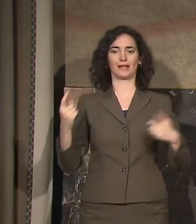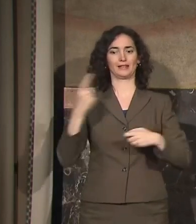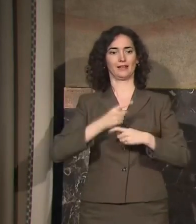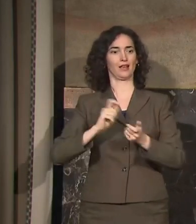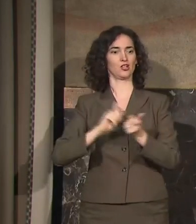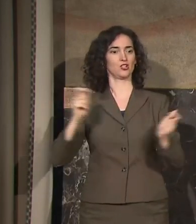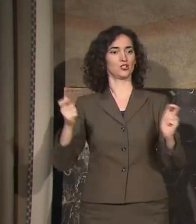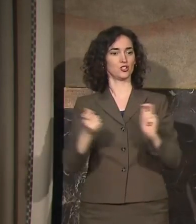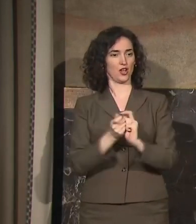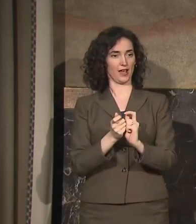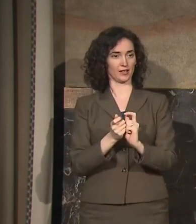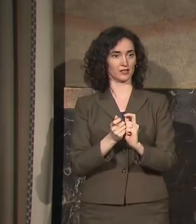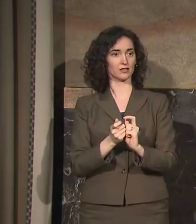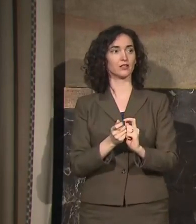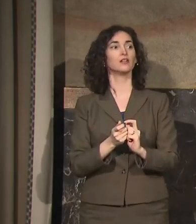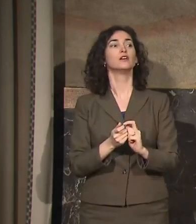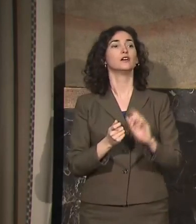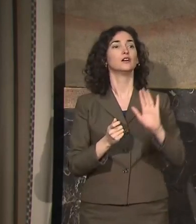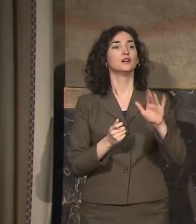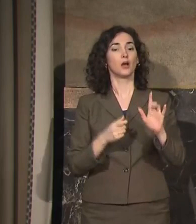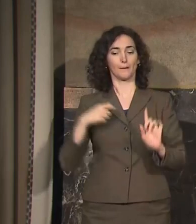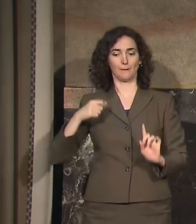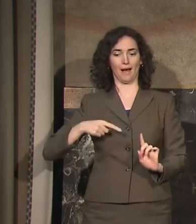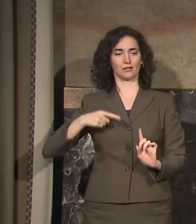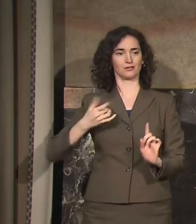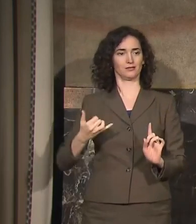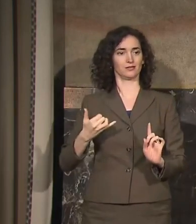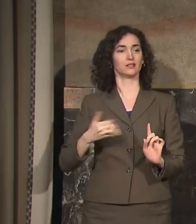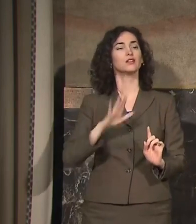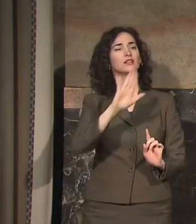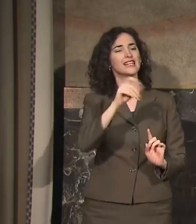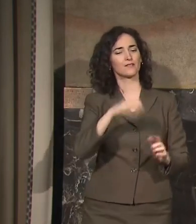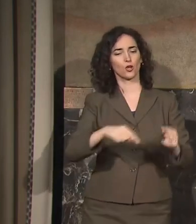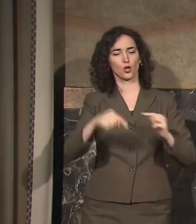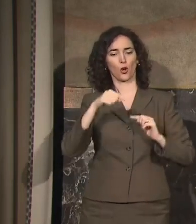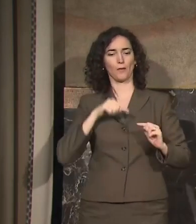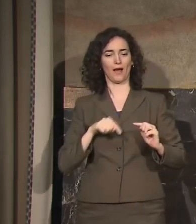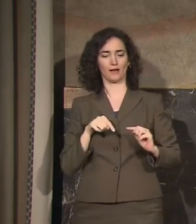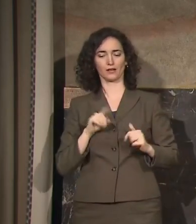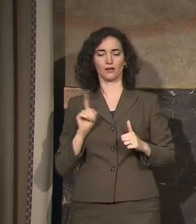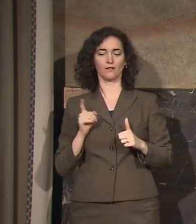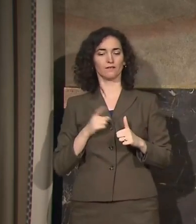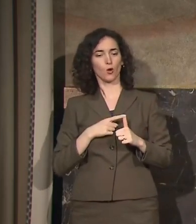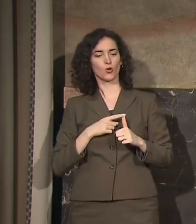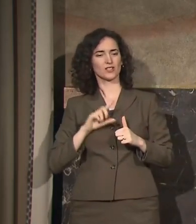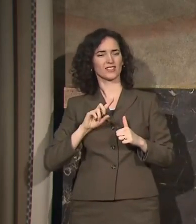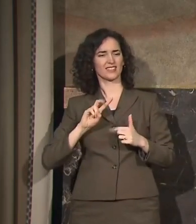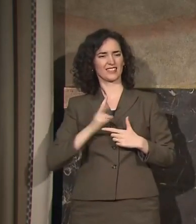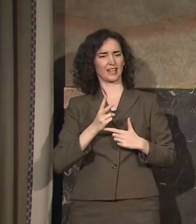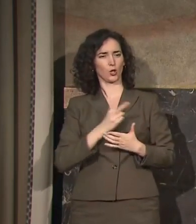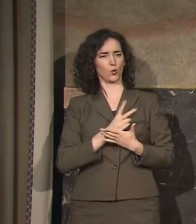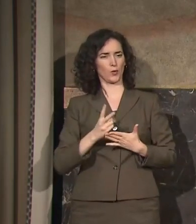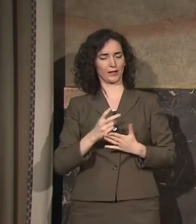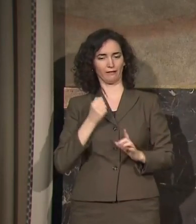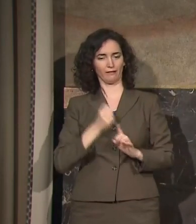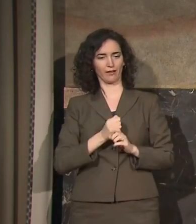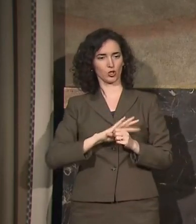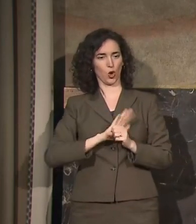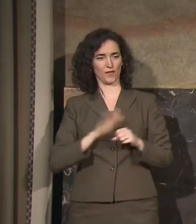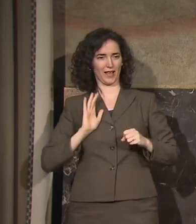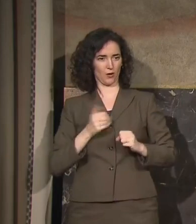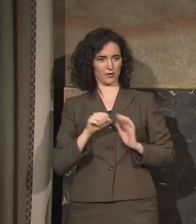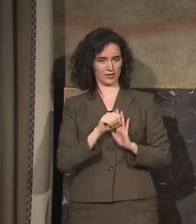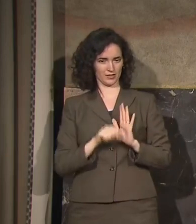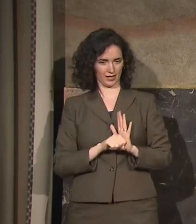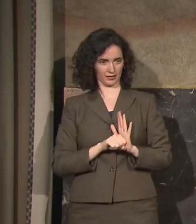that occurs to me as you ask your question is if we go back to first or second week of coronavirus in the state, I